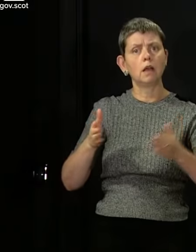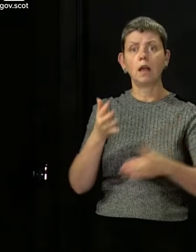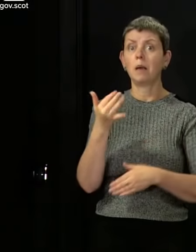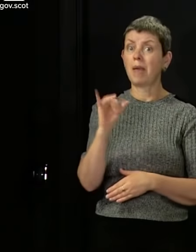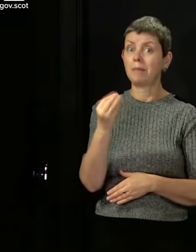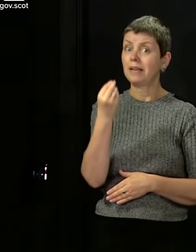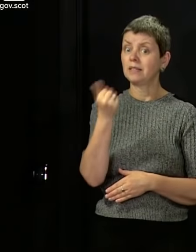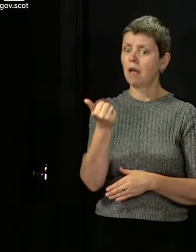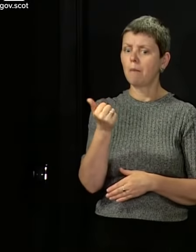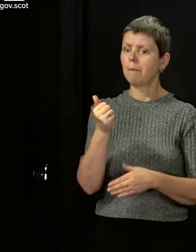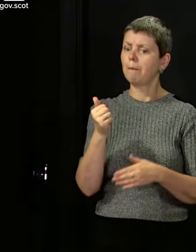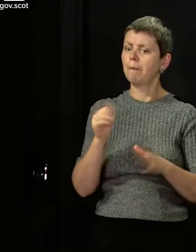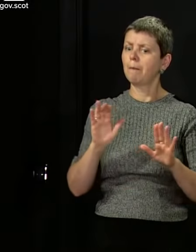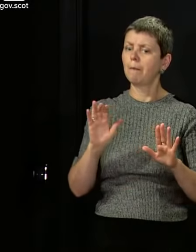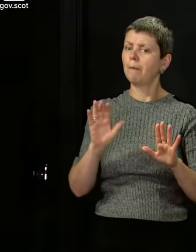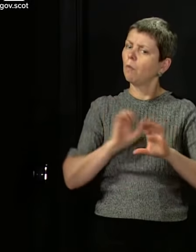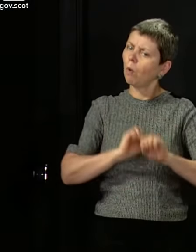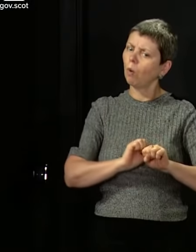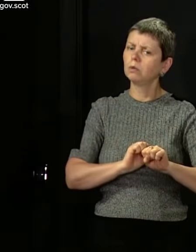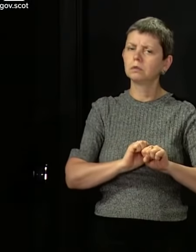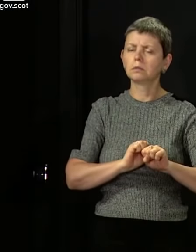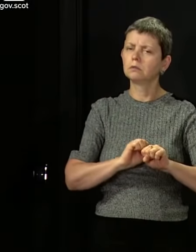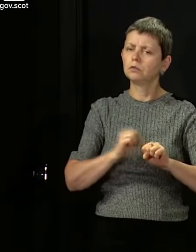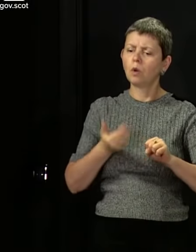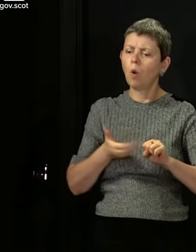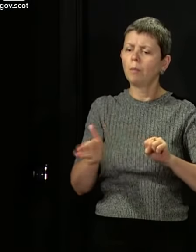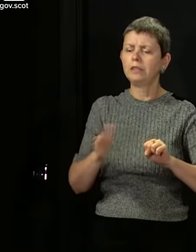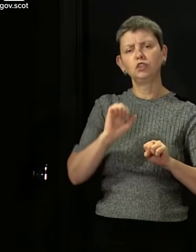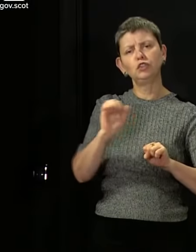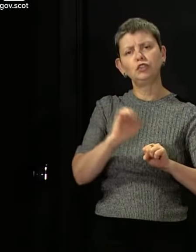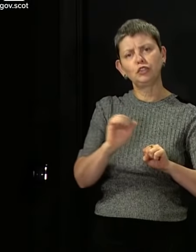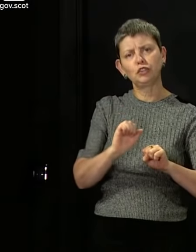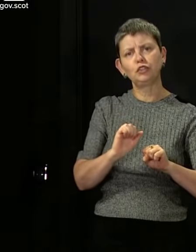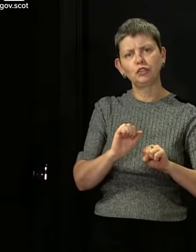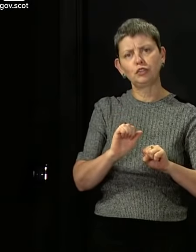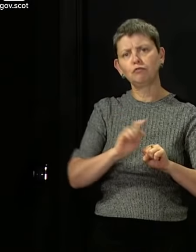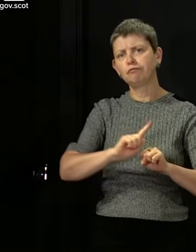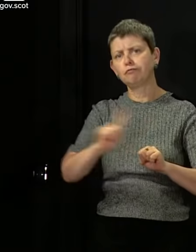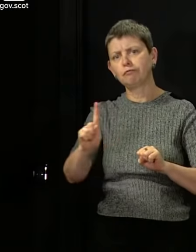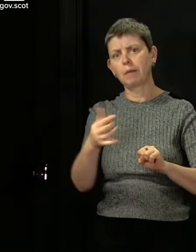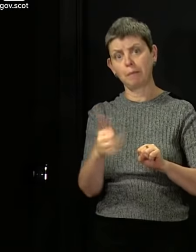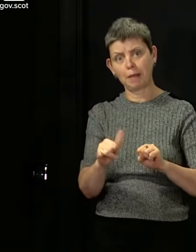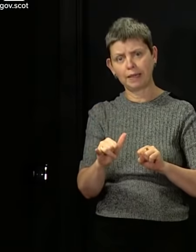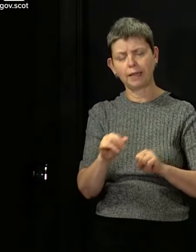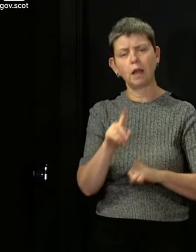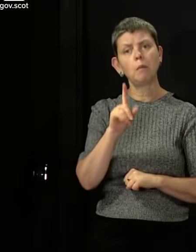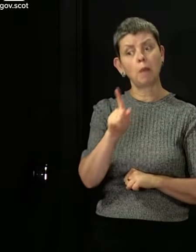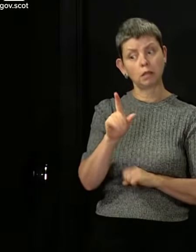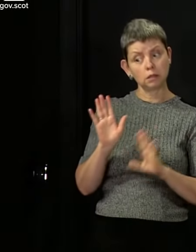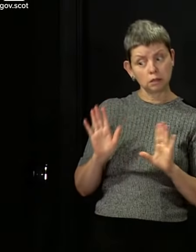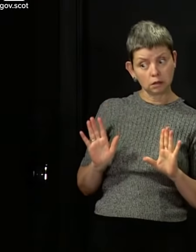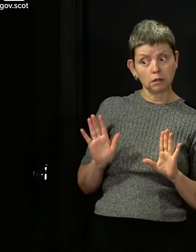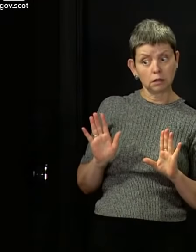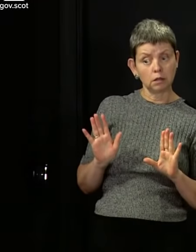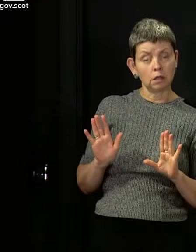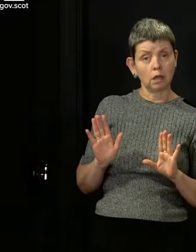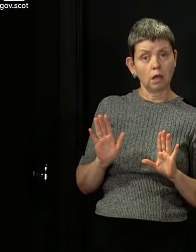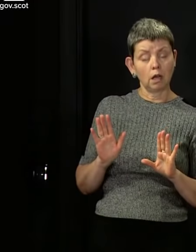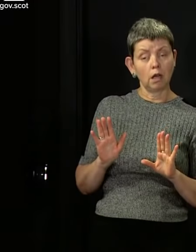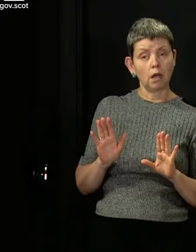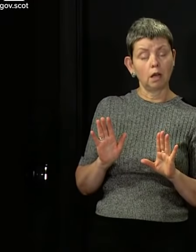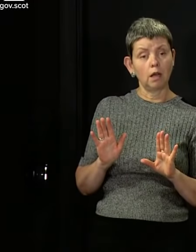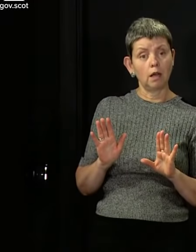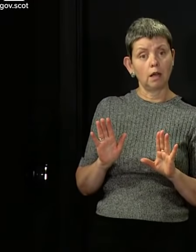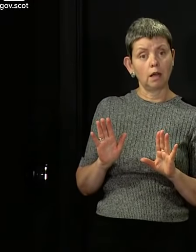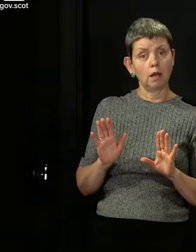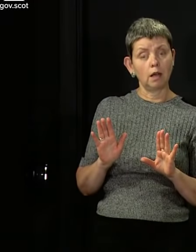choose to open immediately. There may be more of a phased reopening of the sector. But certainly I would encourage, because